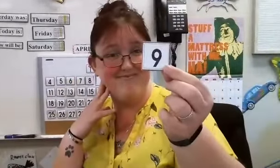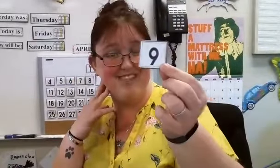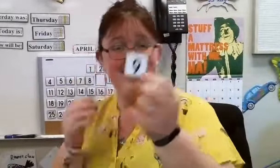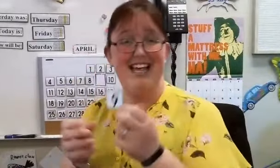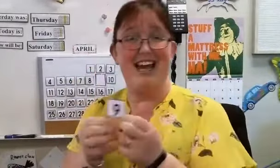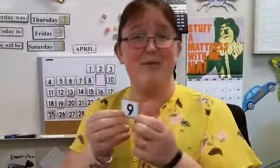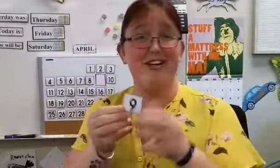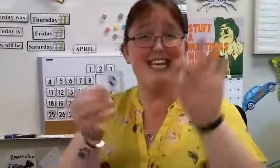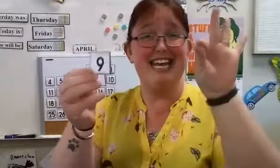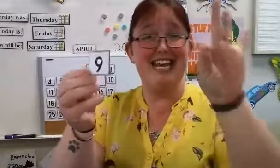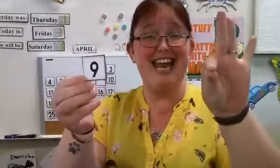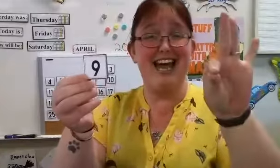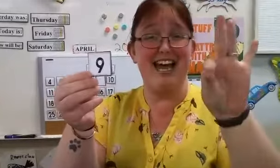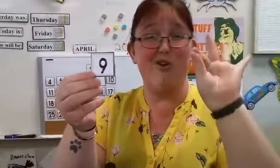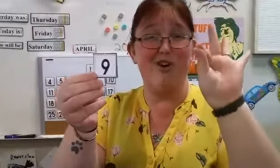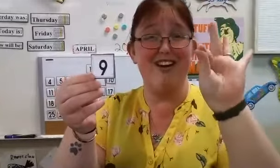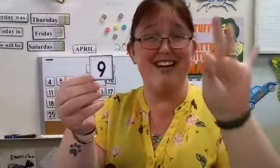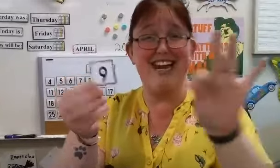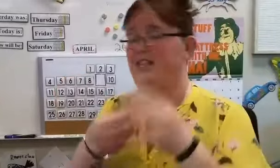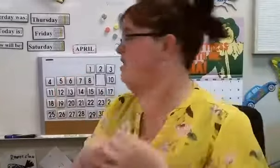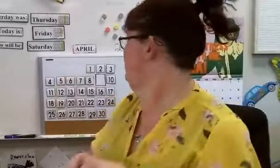What number is 9 or 9th?